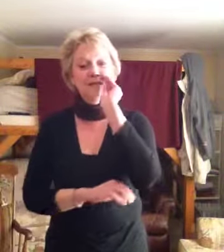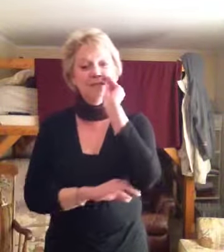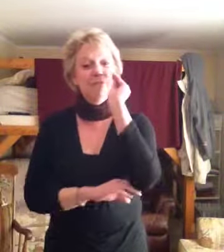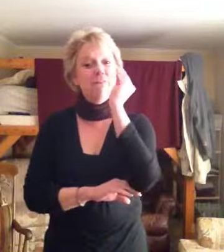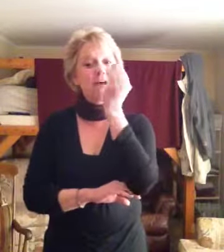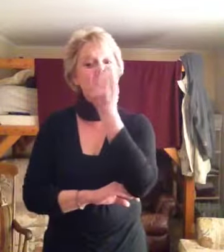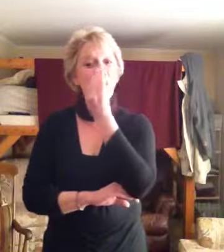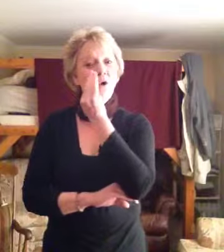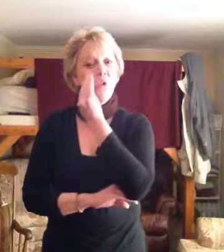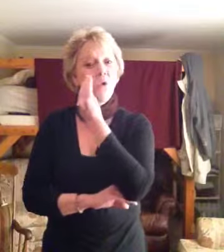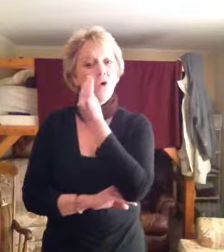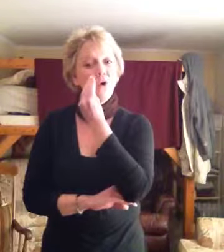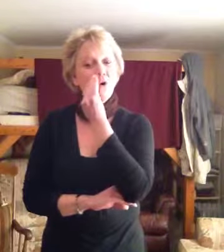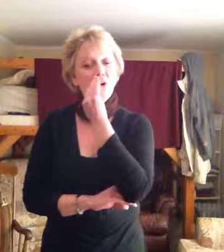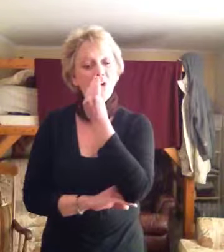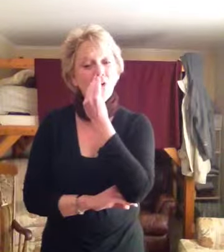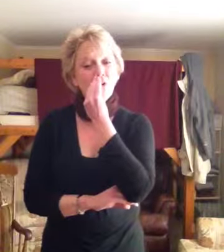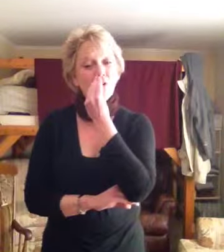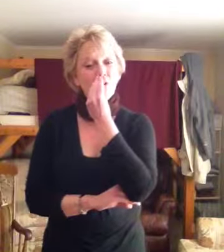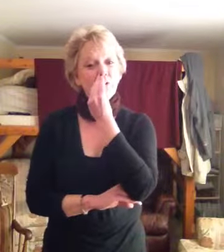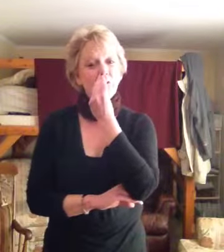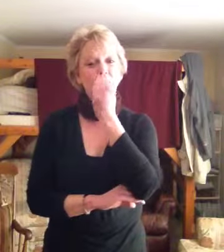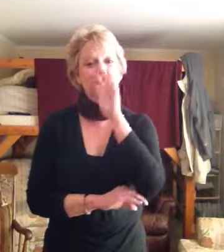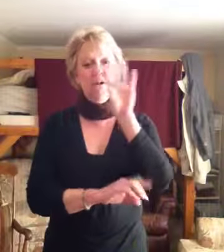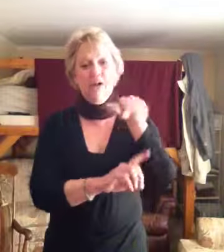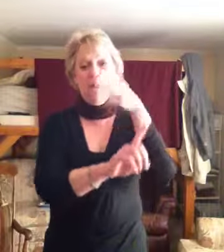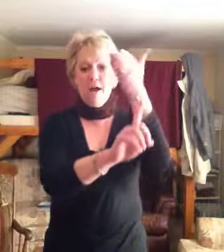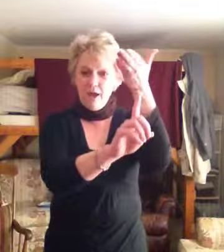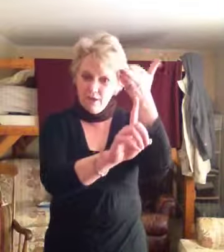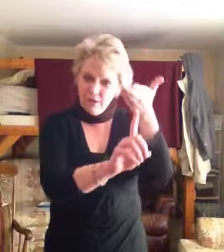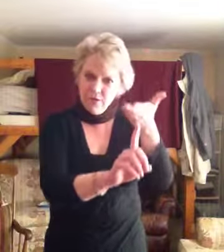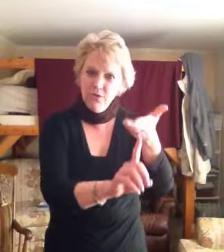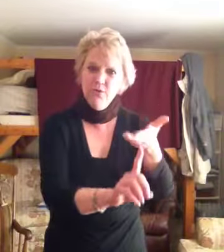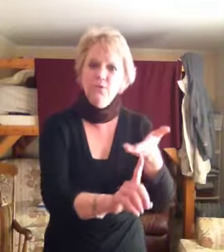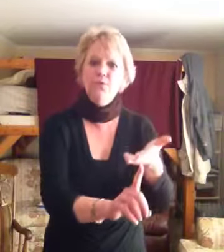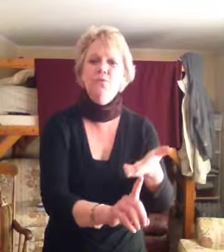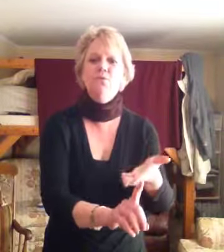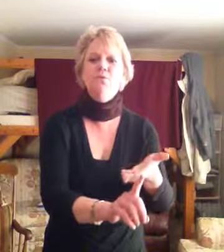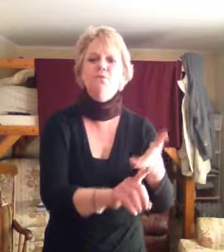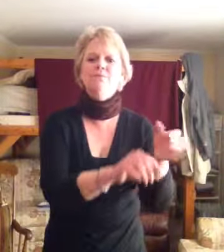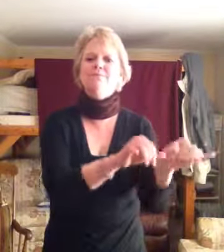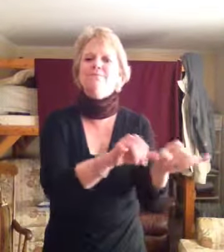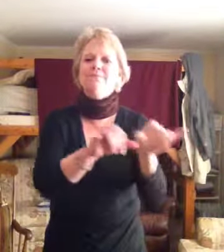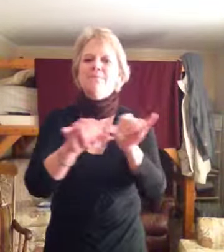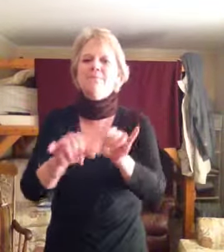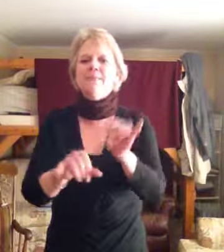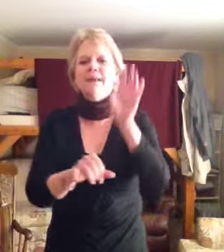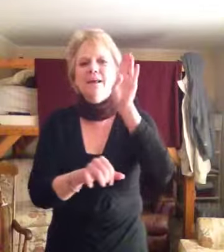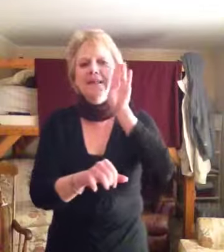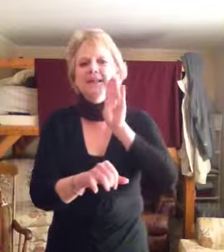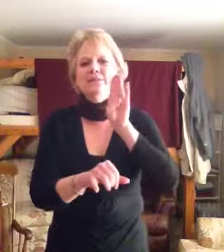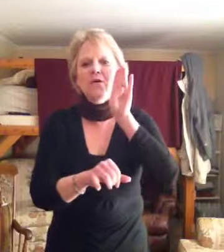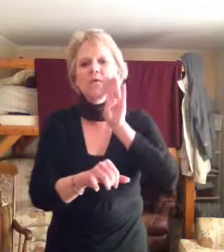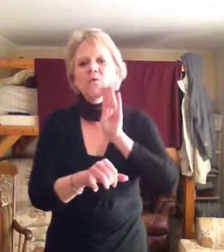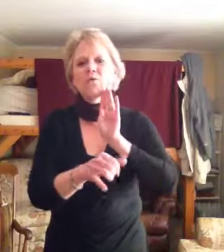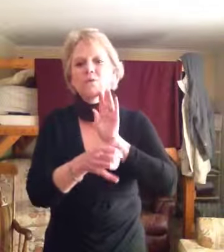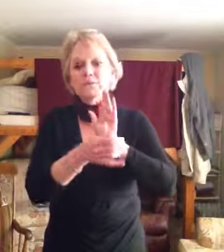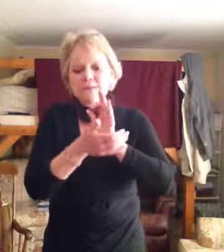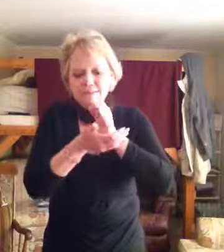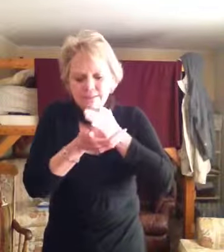a flower and you, it's all we